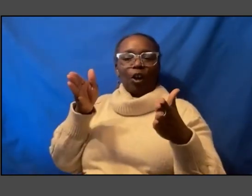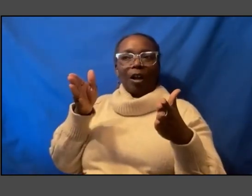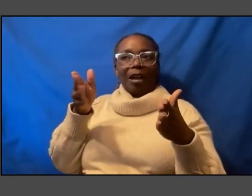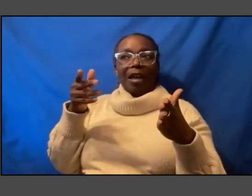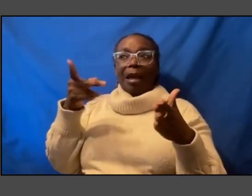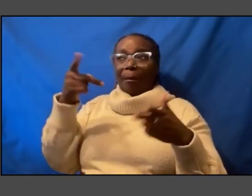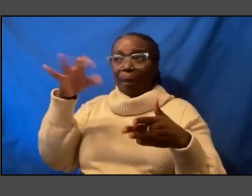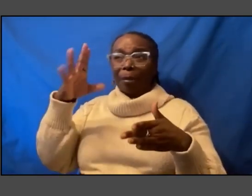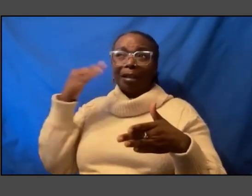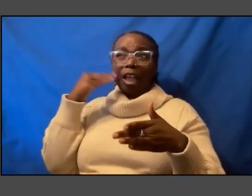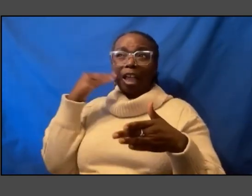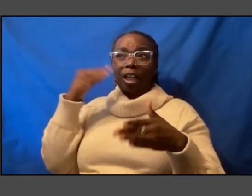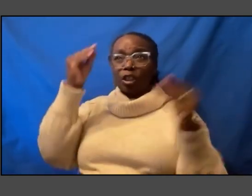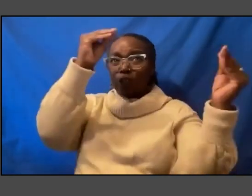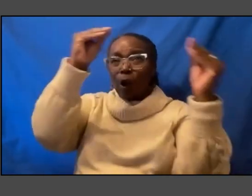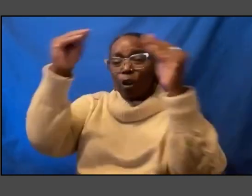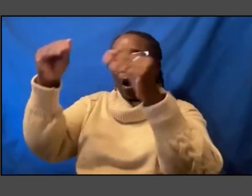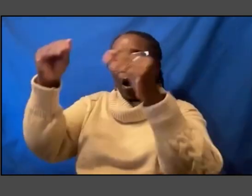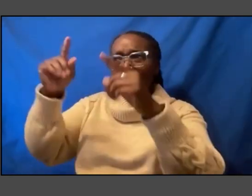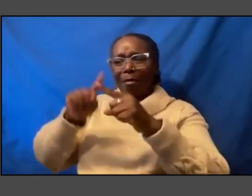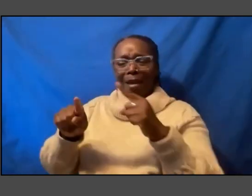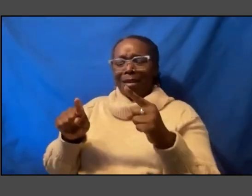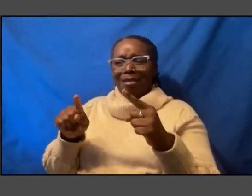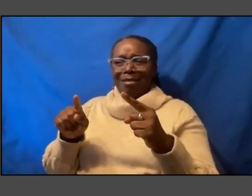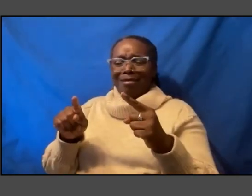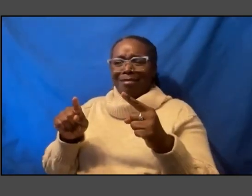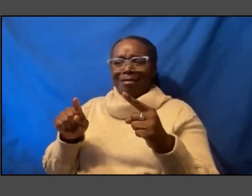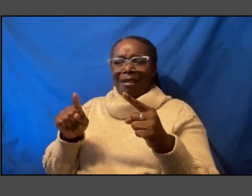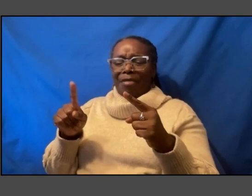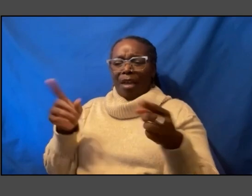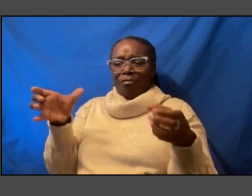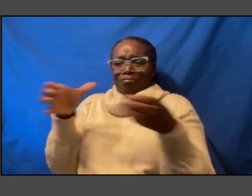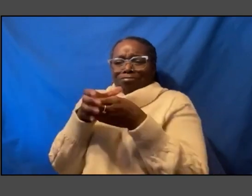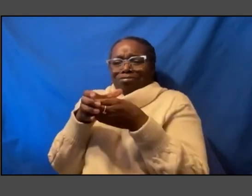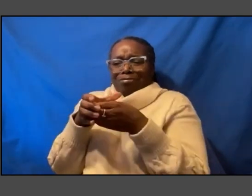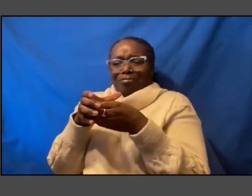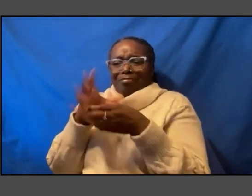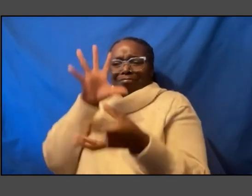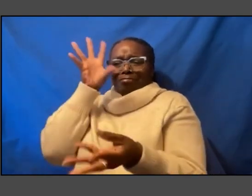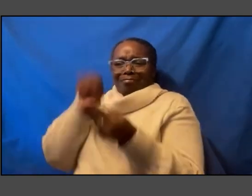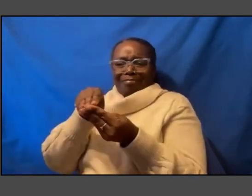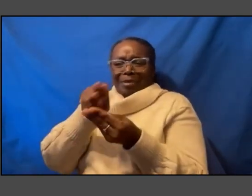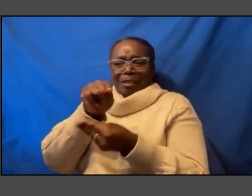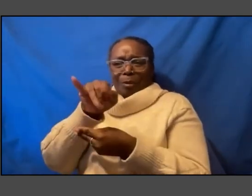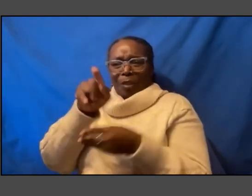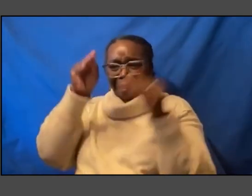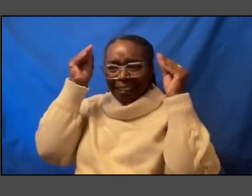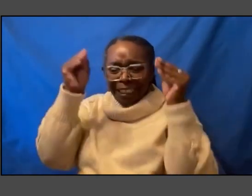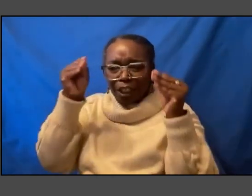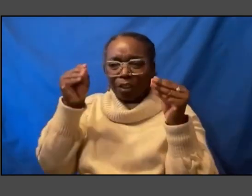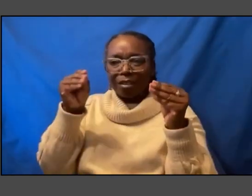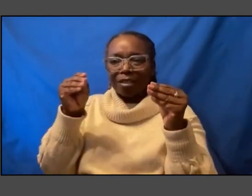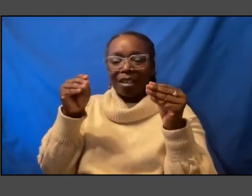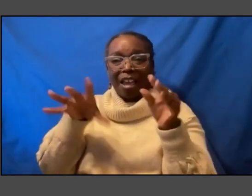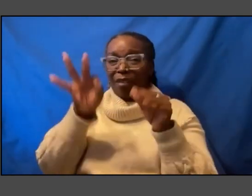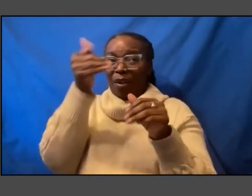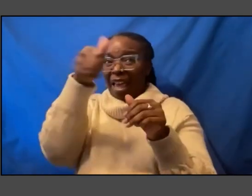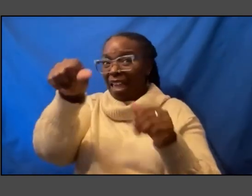think that the you know conglomeration of things that the Smithsonian teaches is found anywhere else accessible free to the public